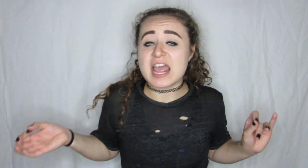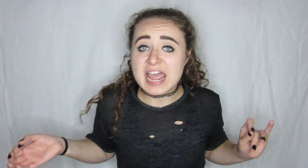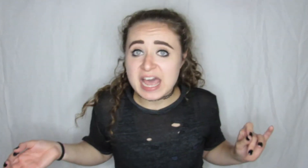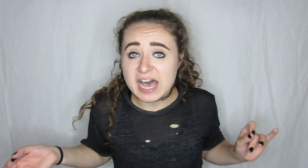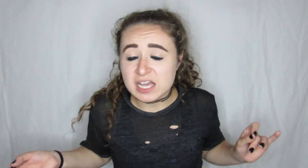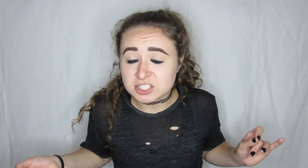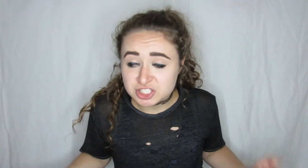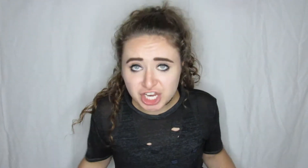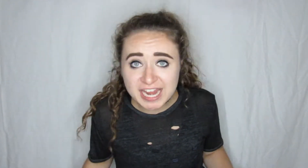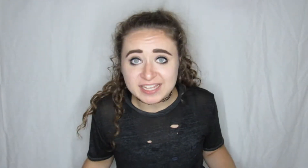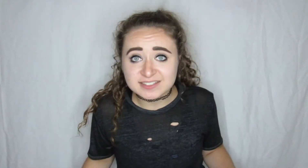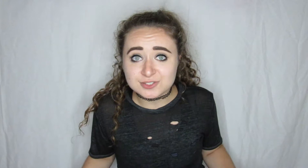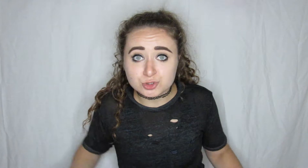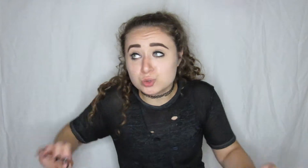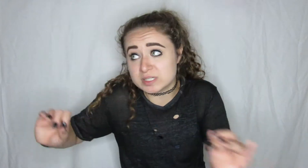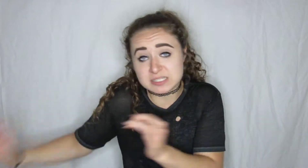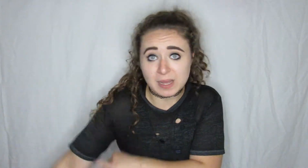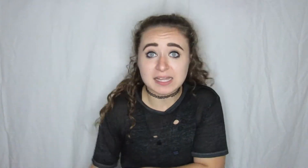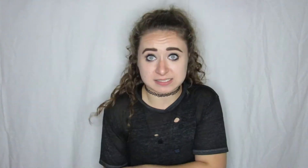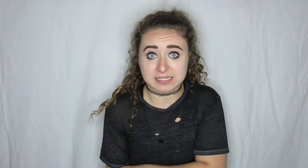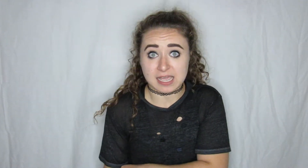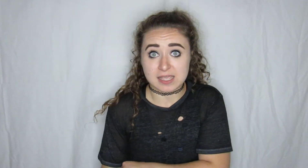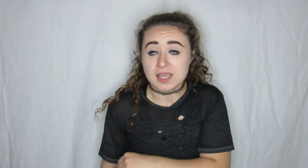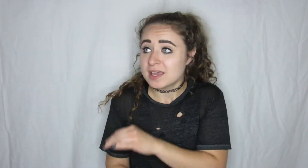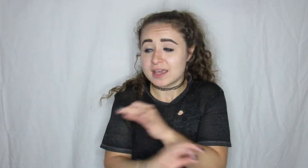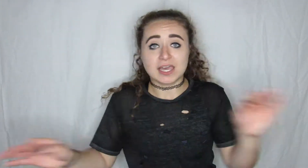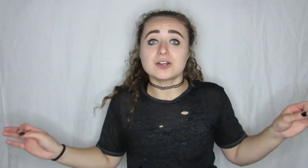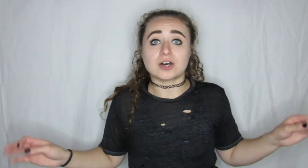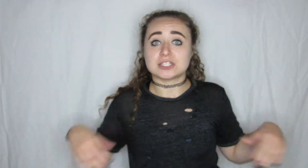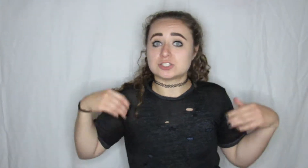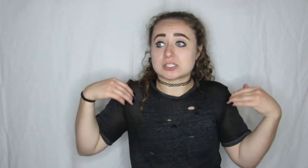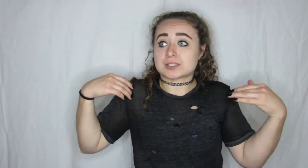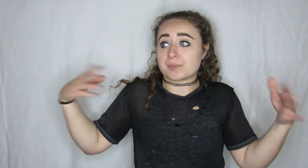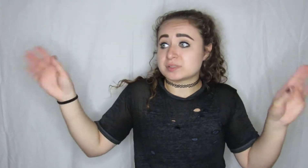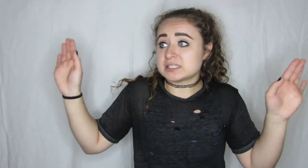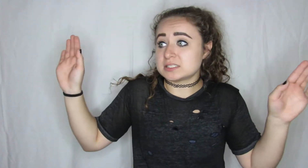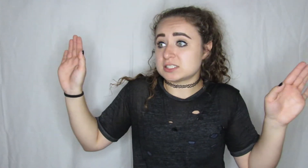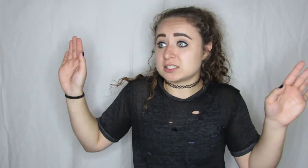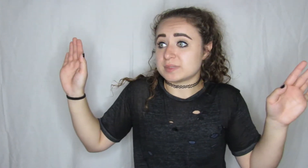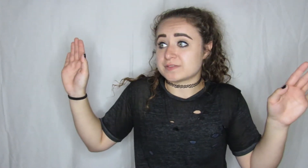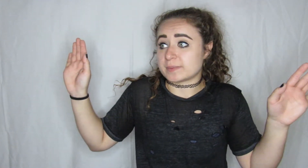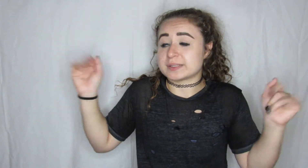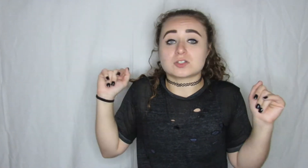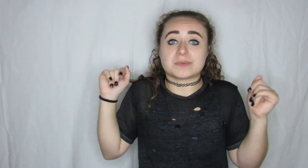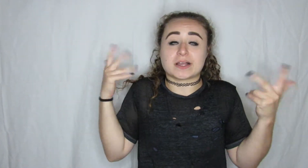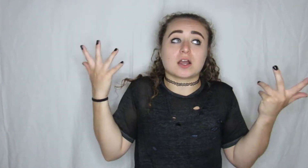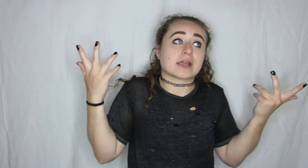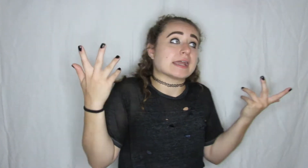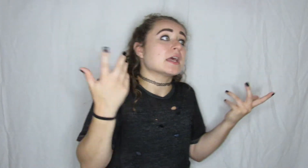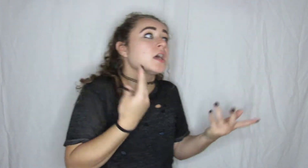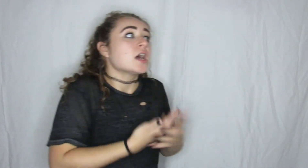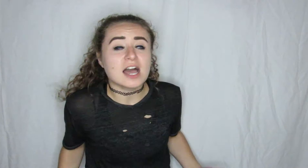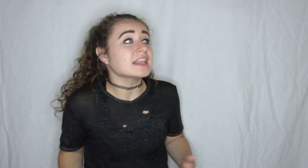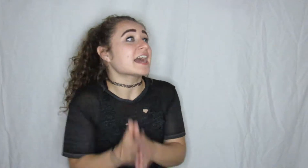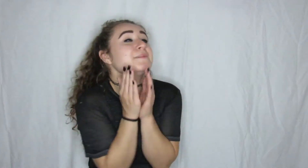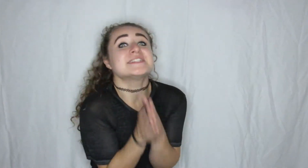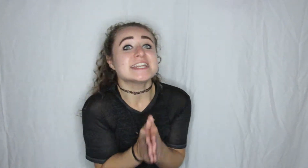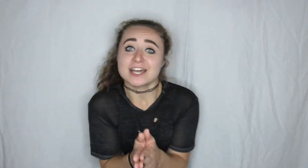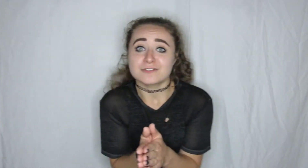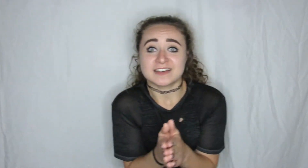a chance to respond to that at all he just completely deleted me from it so I'm like all right like I'm standing up for